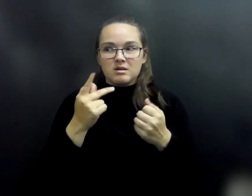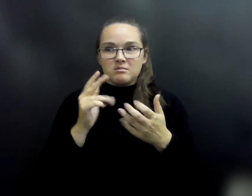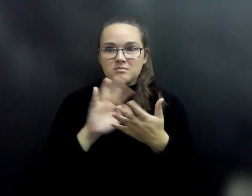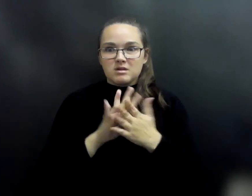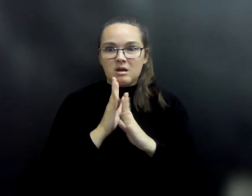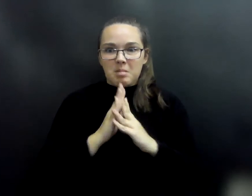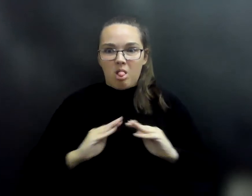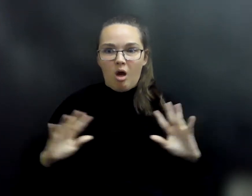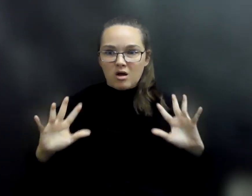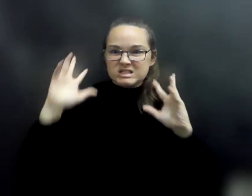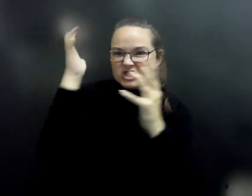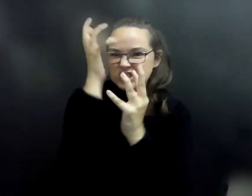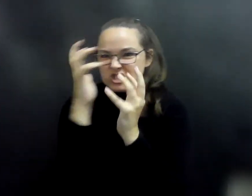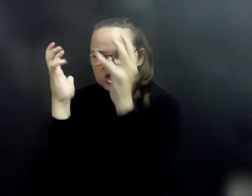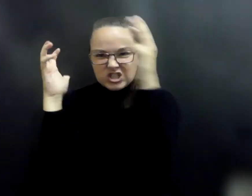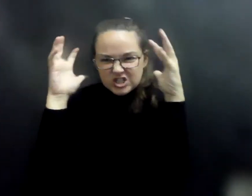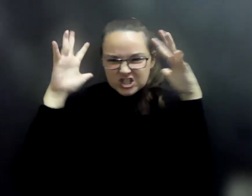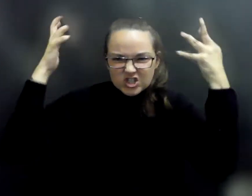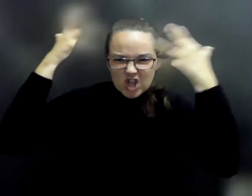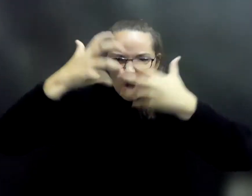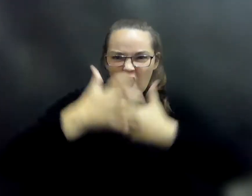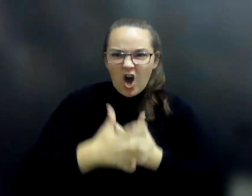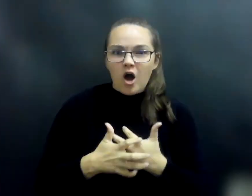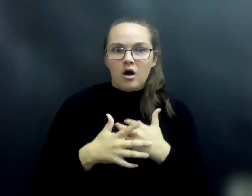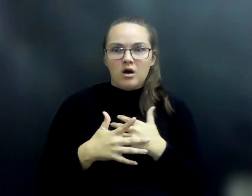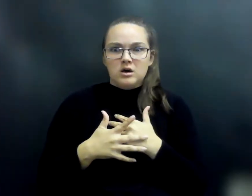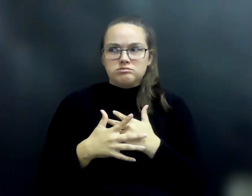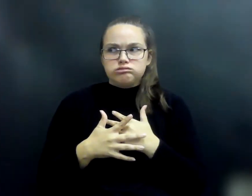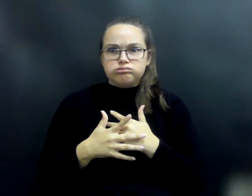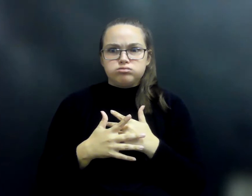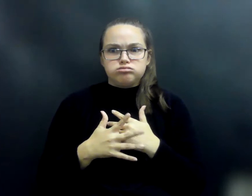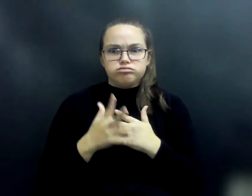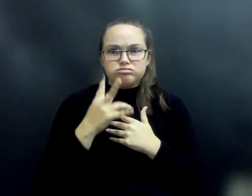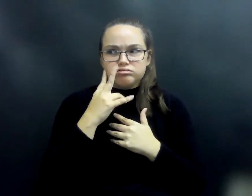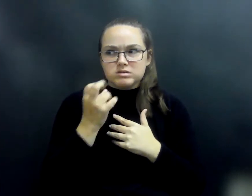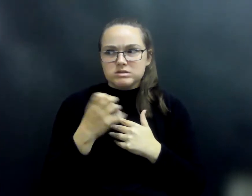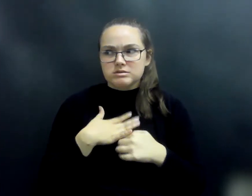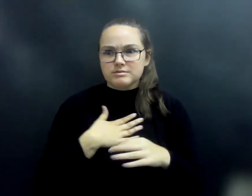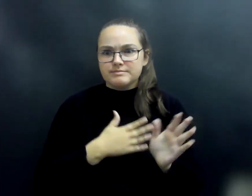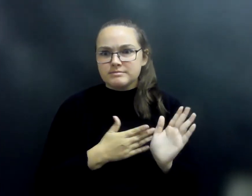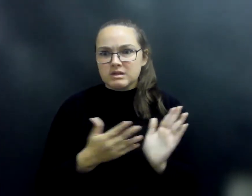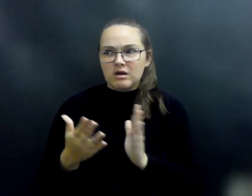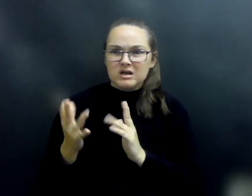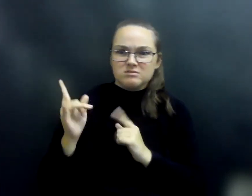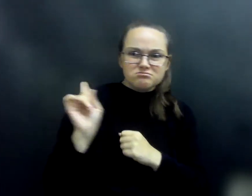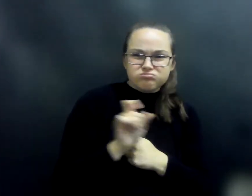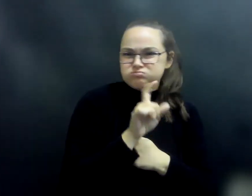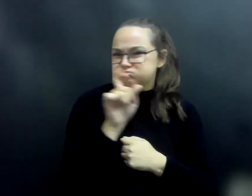tangled forest and began to doubt his chivalrous plan. After wandering through the dense forest for hours,